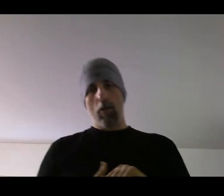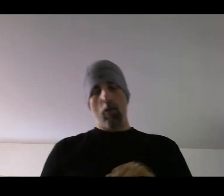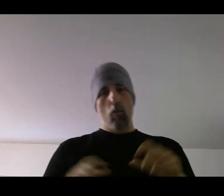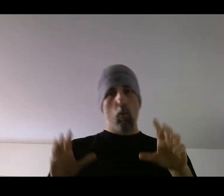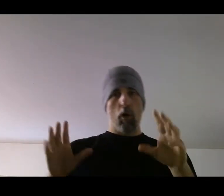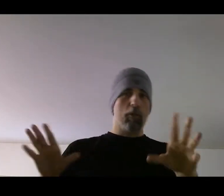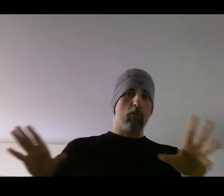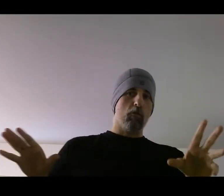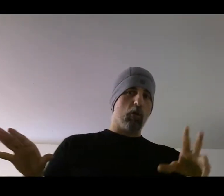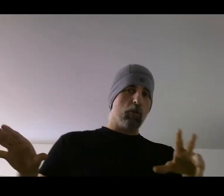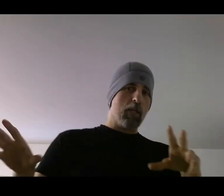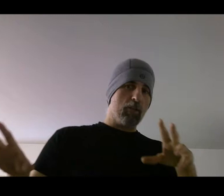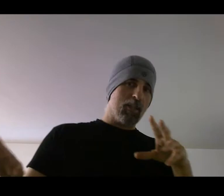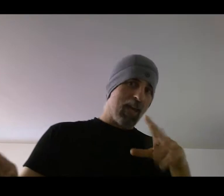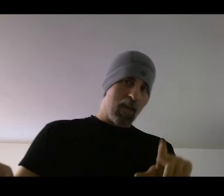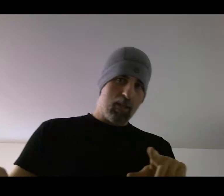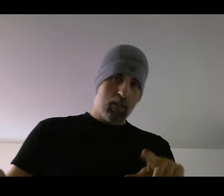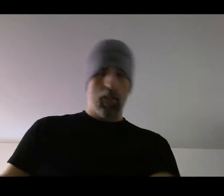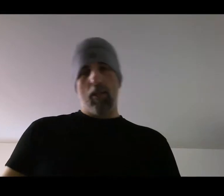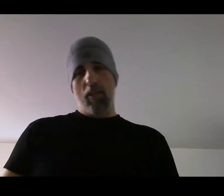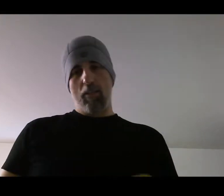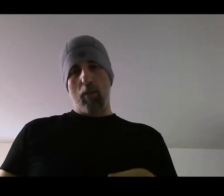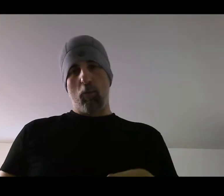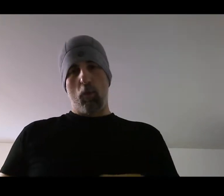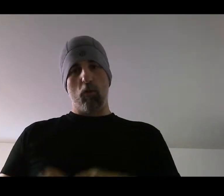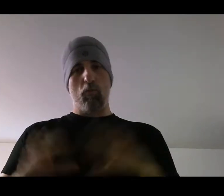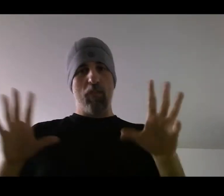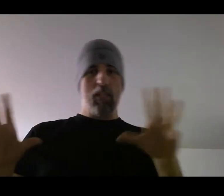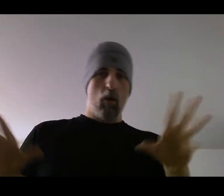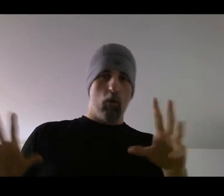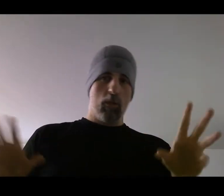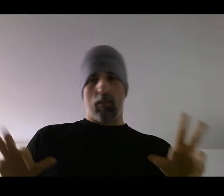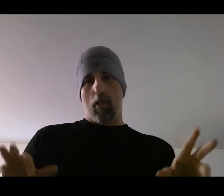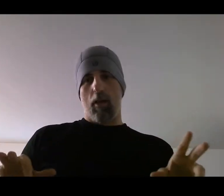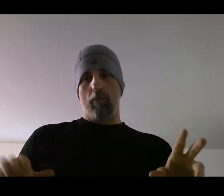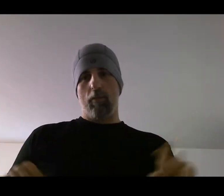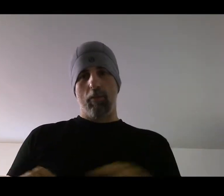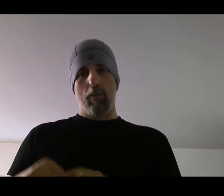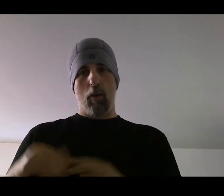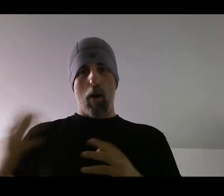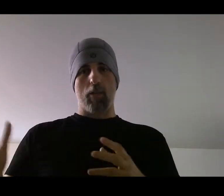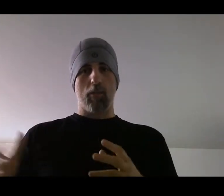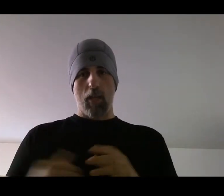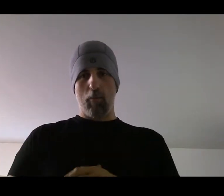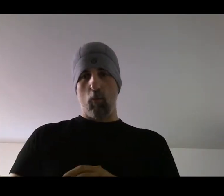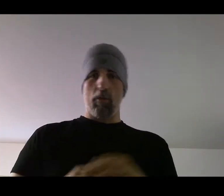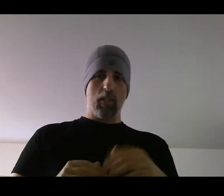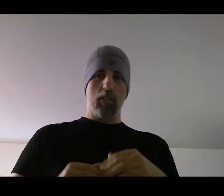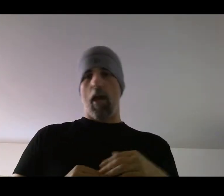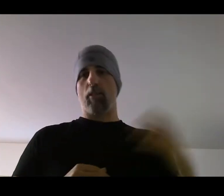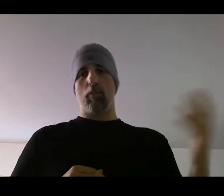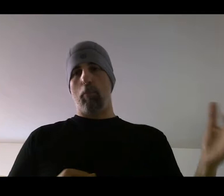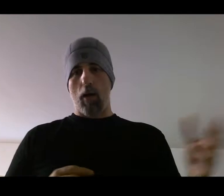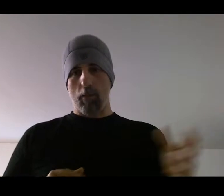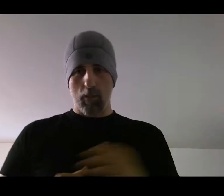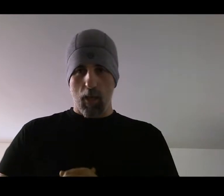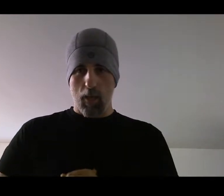What I'm going to do for you here today is I'm going to video design a boxing game or the next boxing game